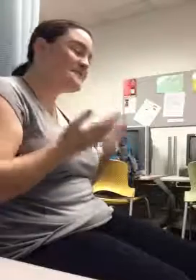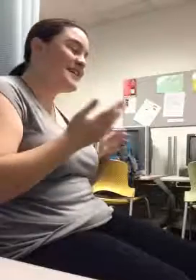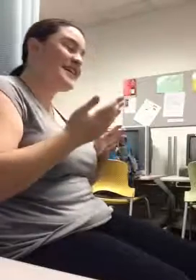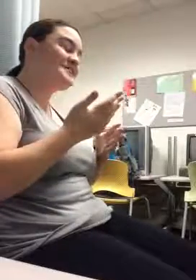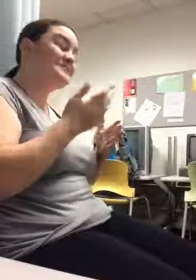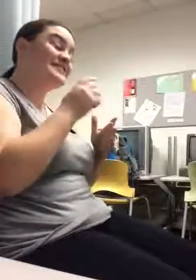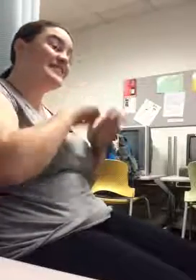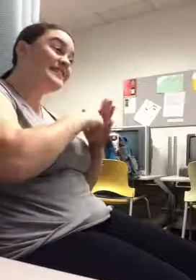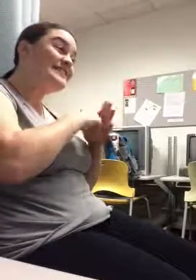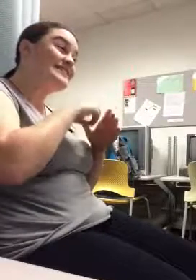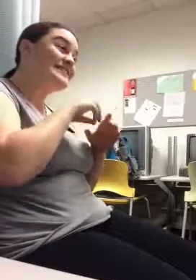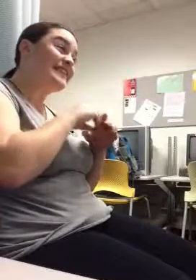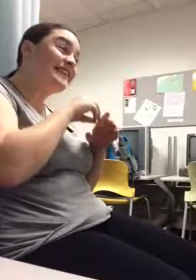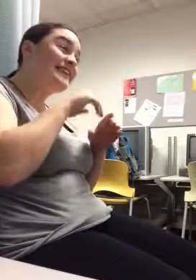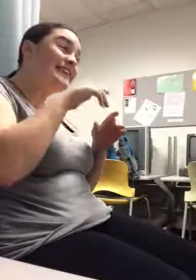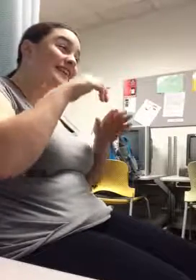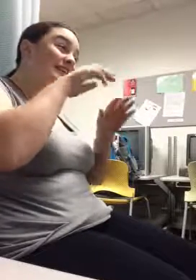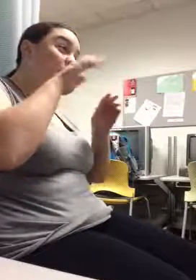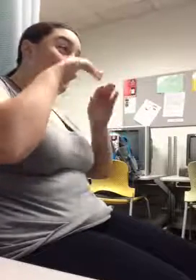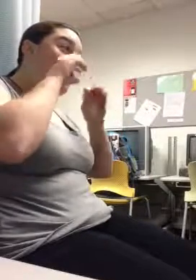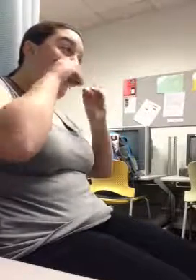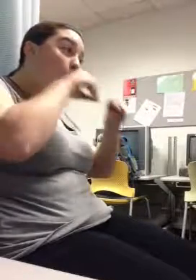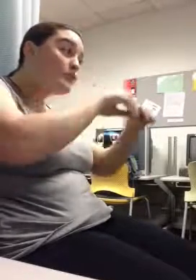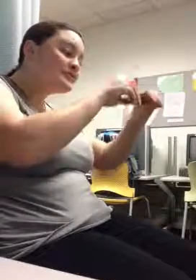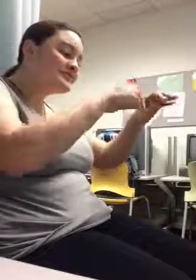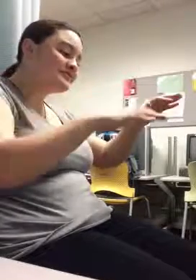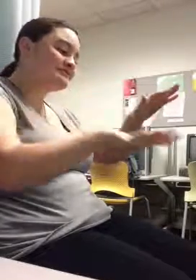reached the floor of the ocean by now.